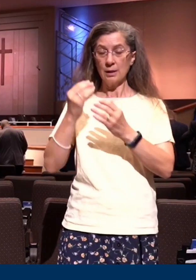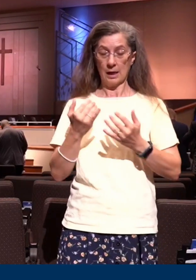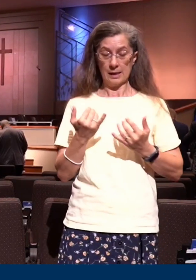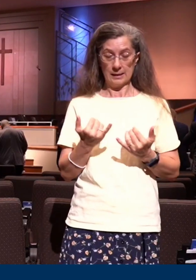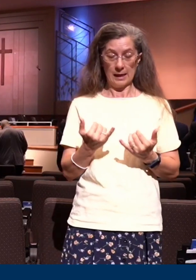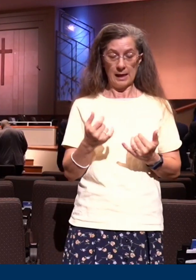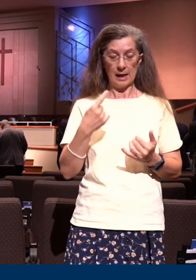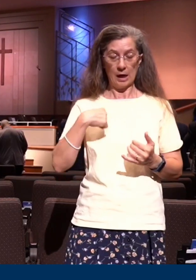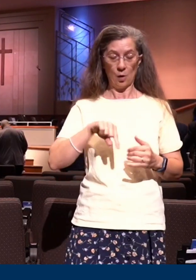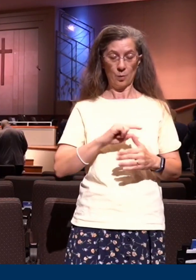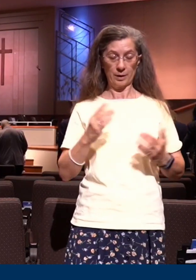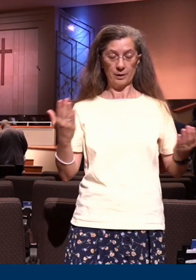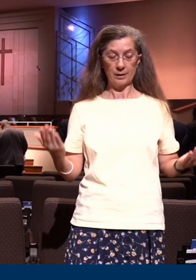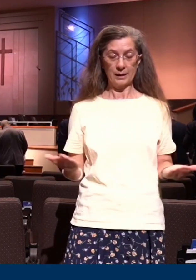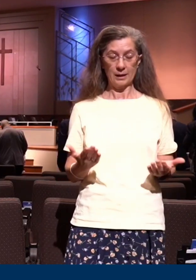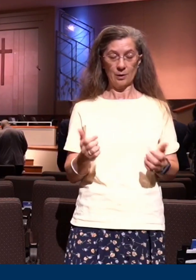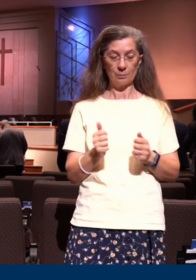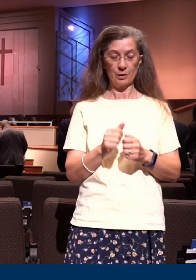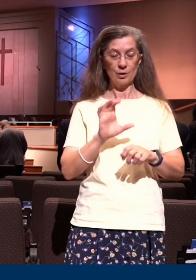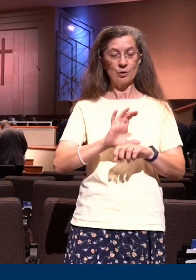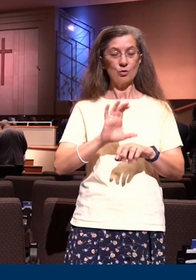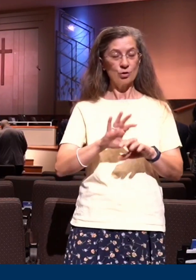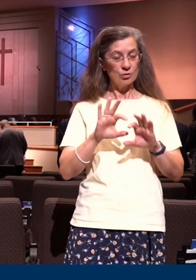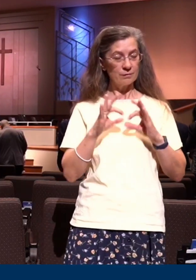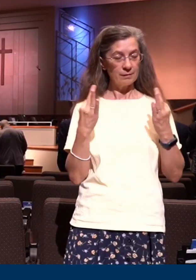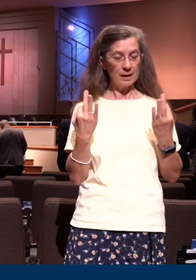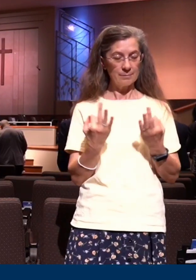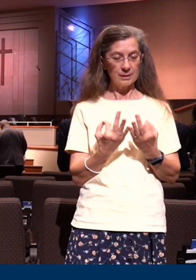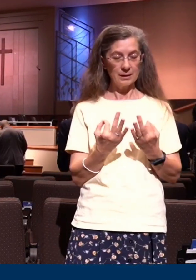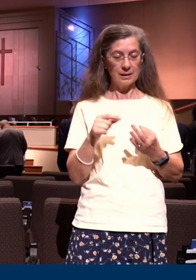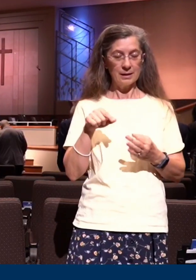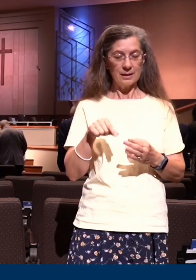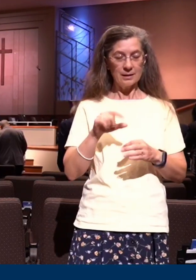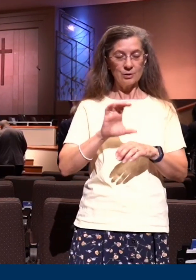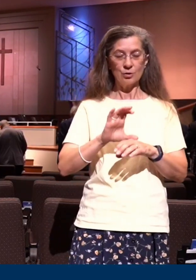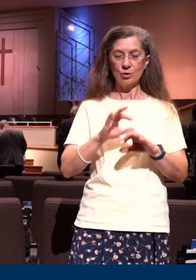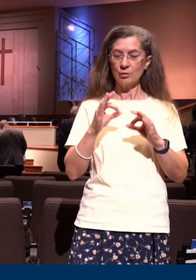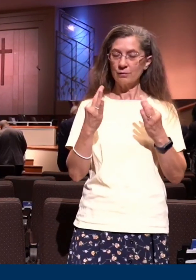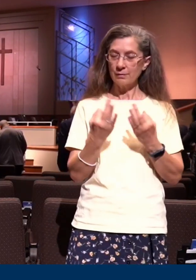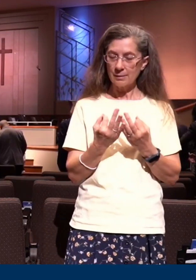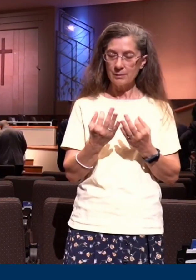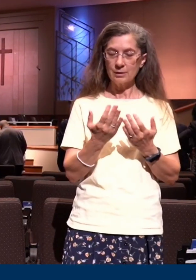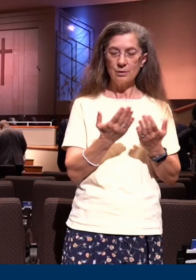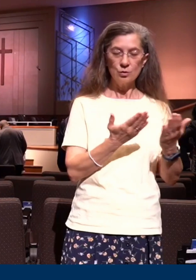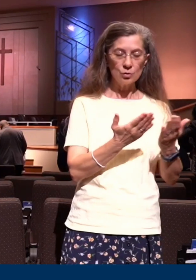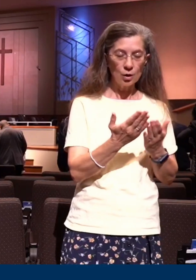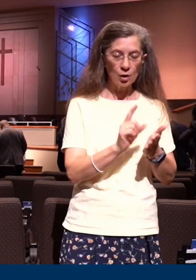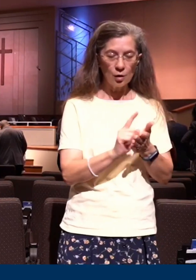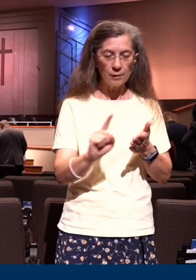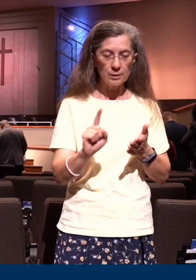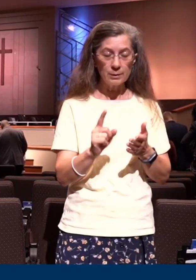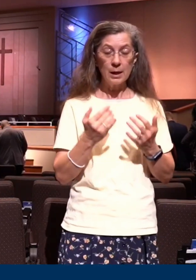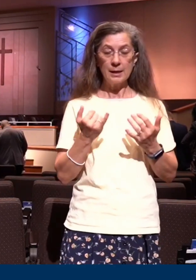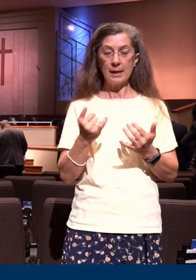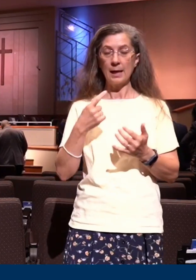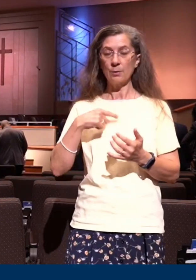together with our church family and Lord, this church family has served but we now need to be strengthened by your word